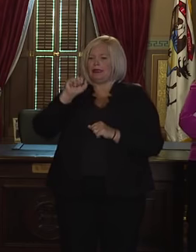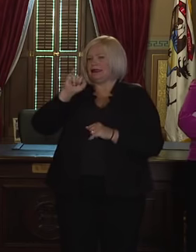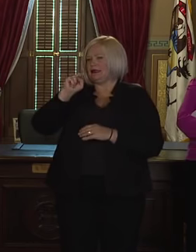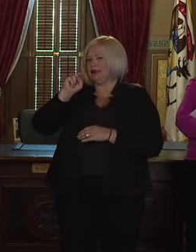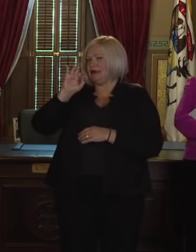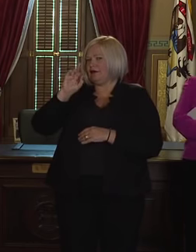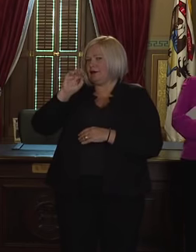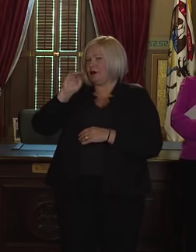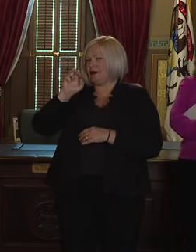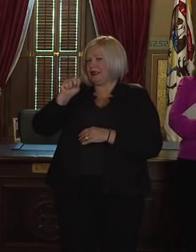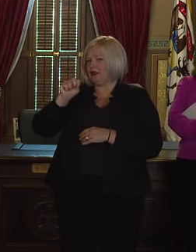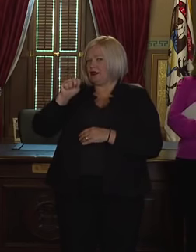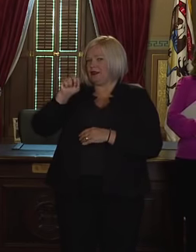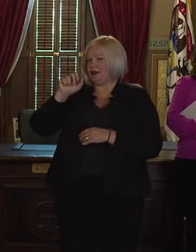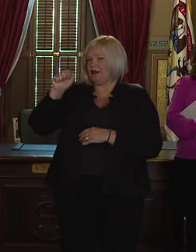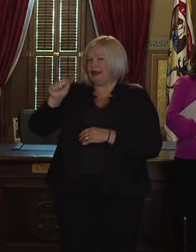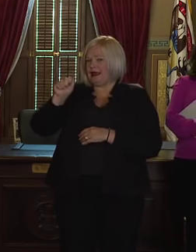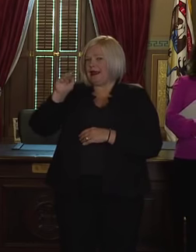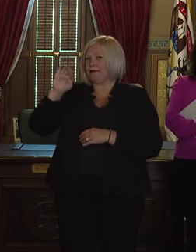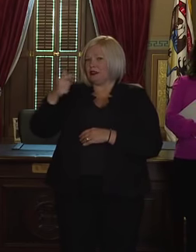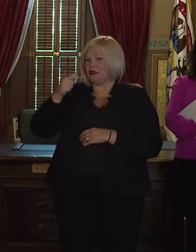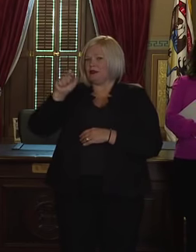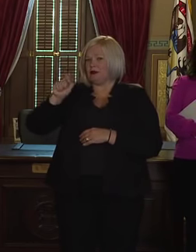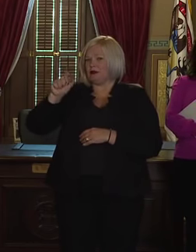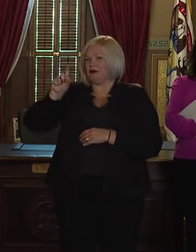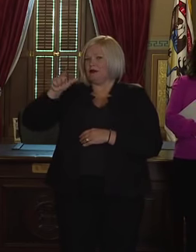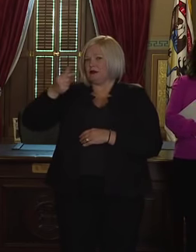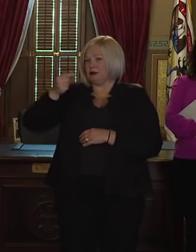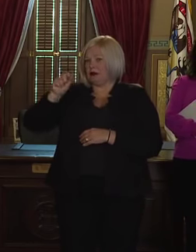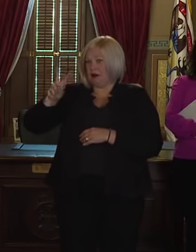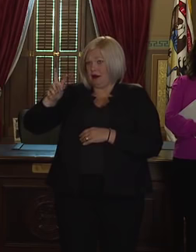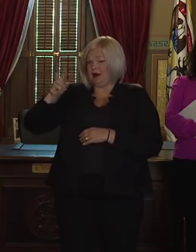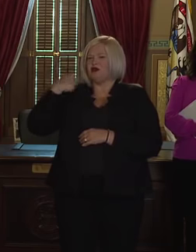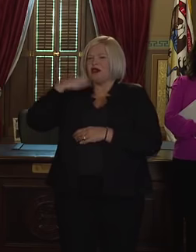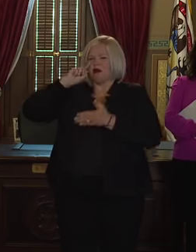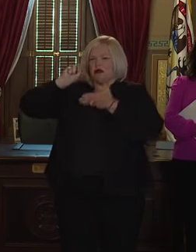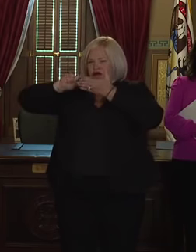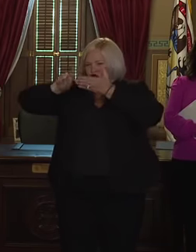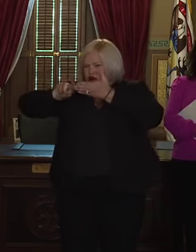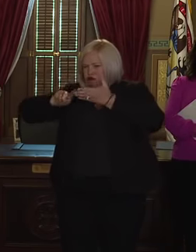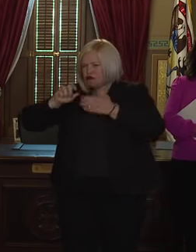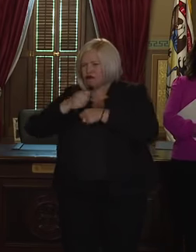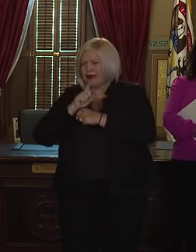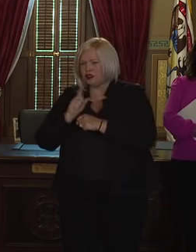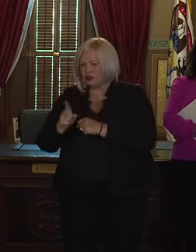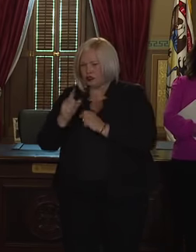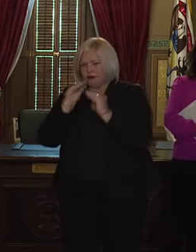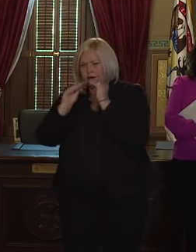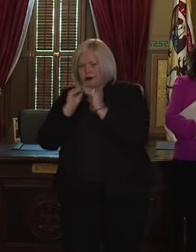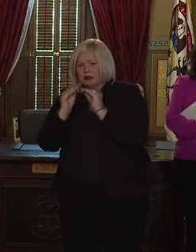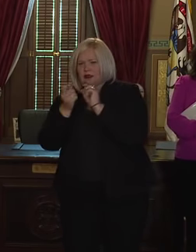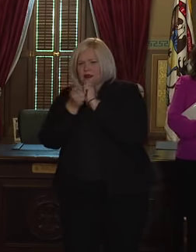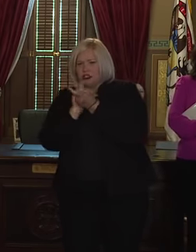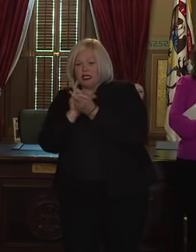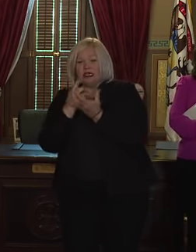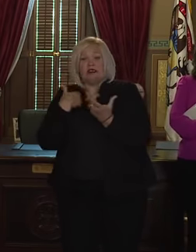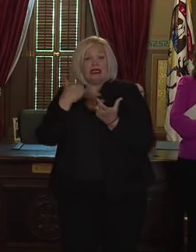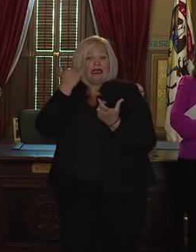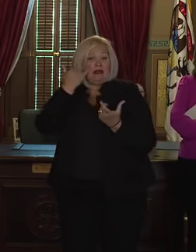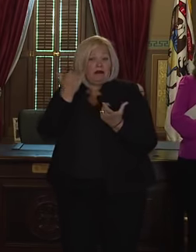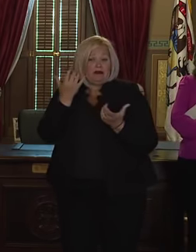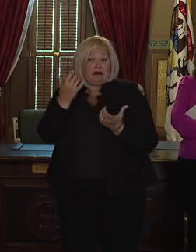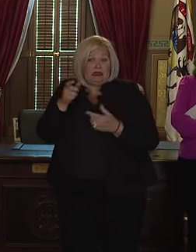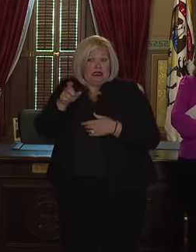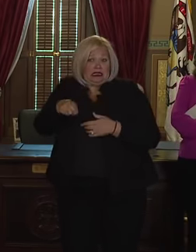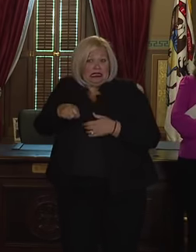michigan.gov. This will enable us to look into that that information correct it and if necessary pass